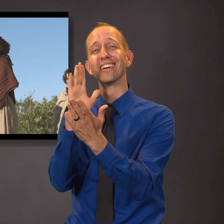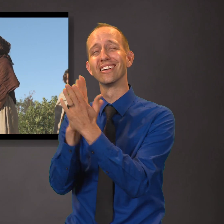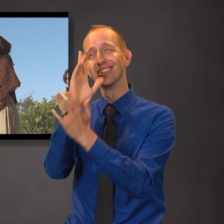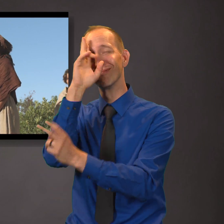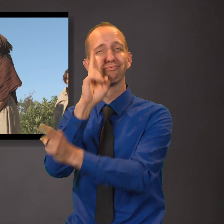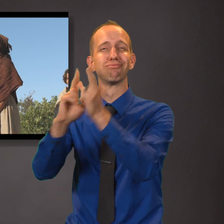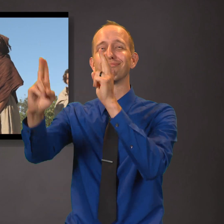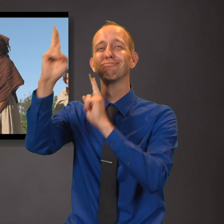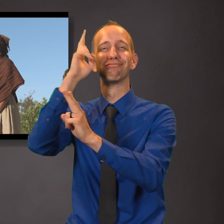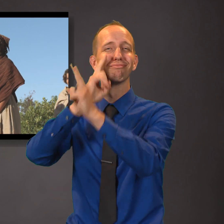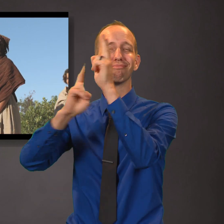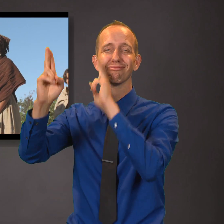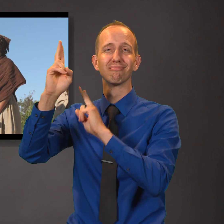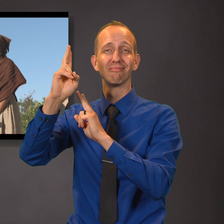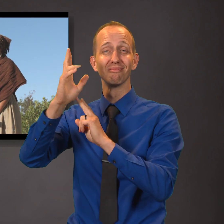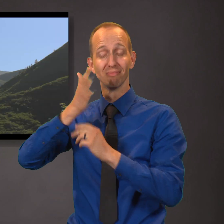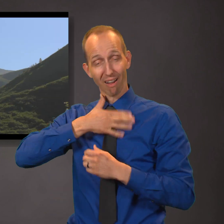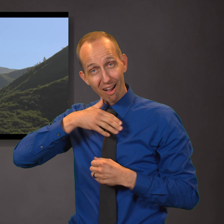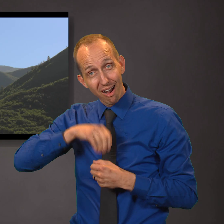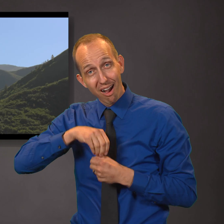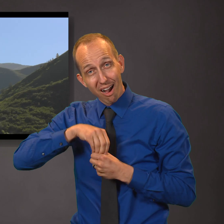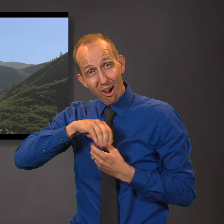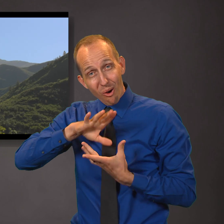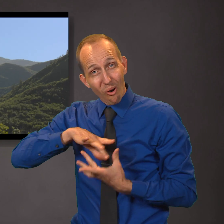Yea, my soul will rejoice in Thee, my God,